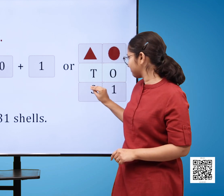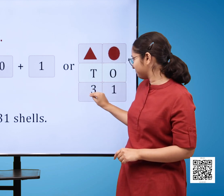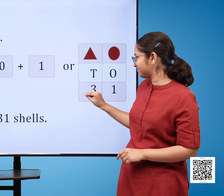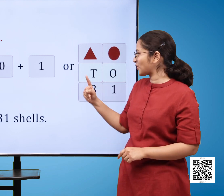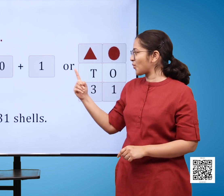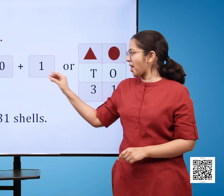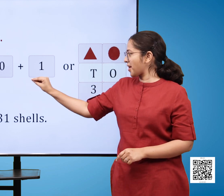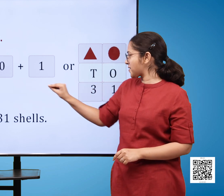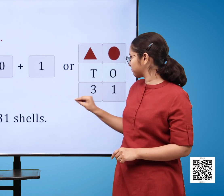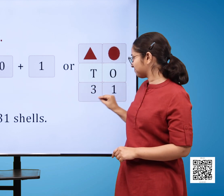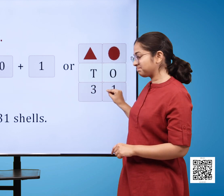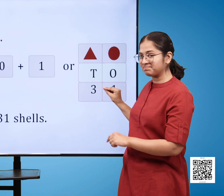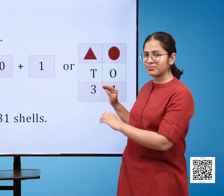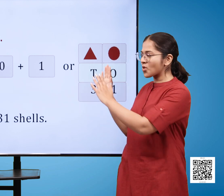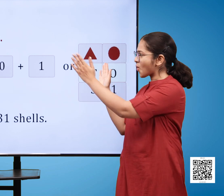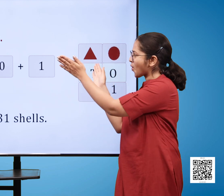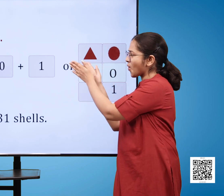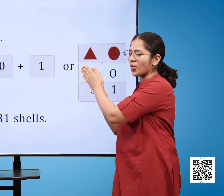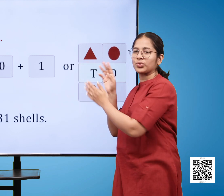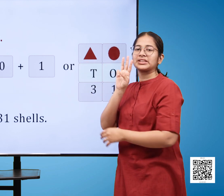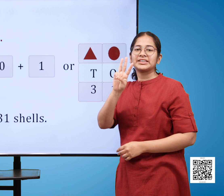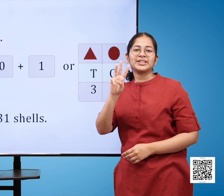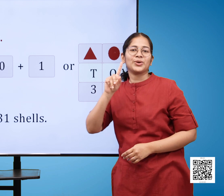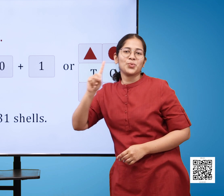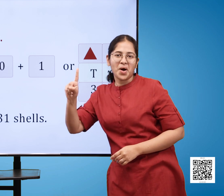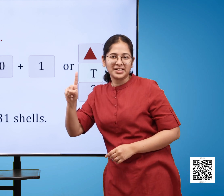so there are total of 31 shells